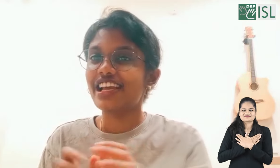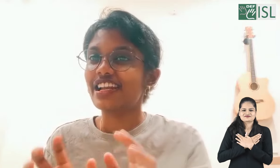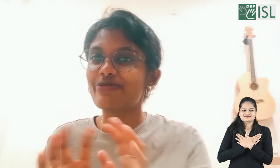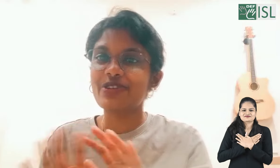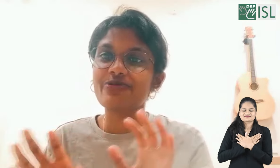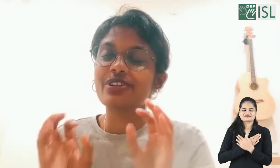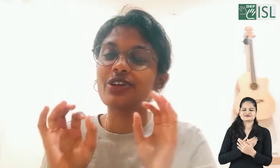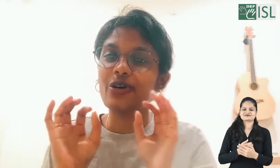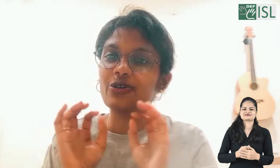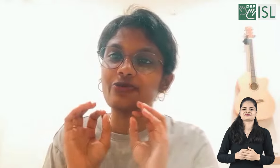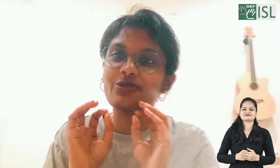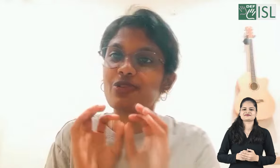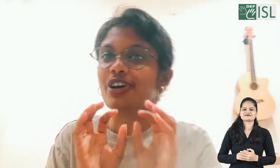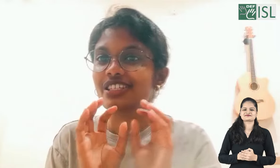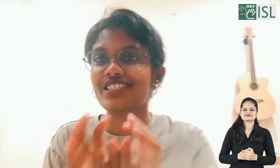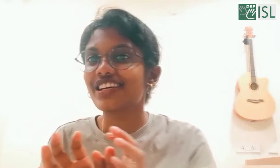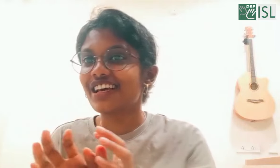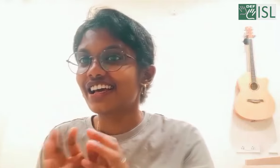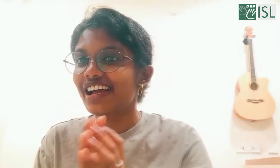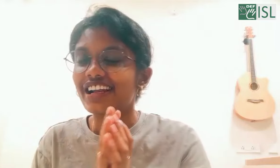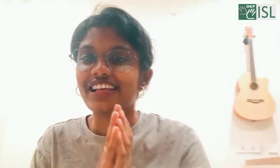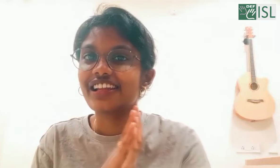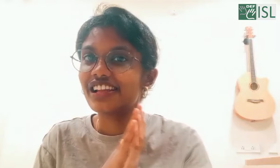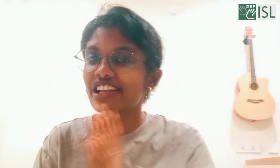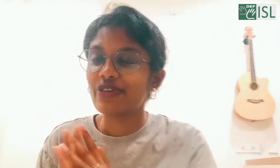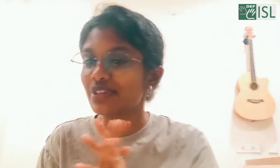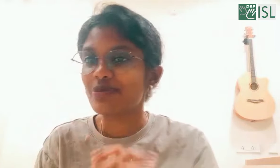And everyone was out of the box. And I really love them all.